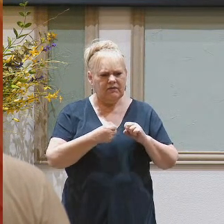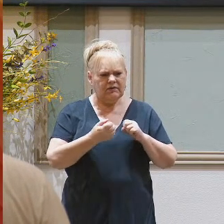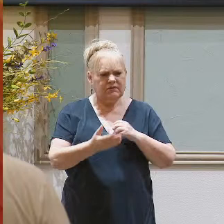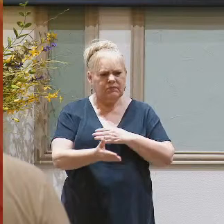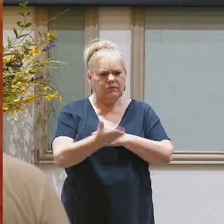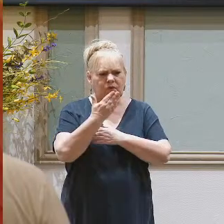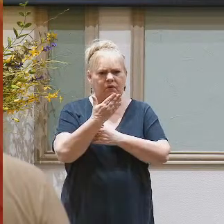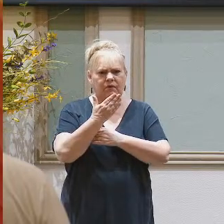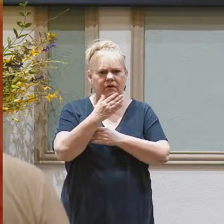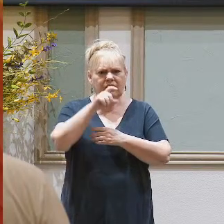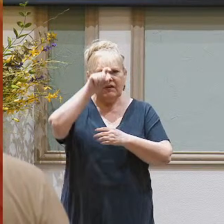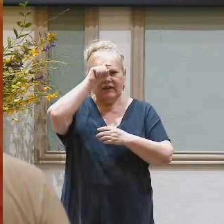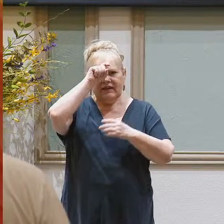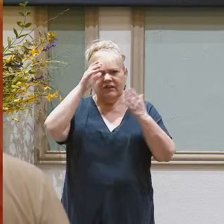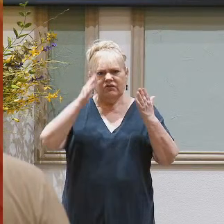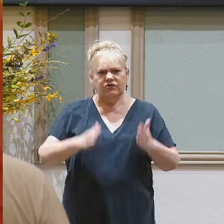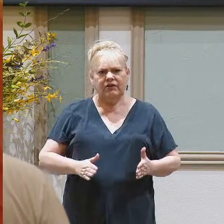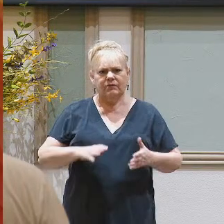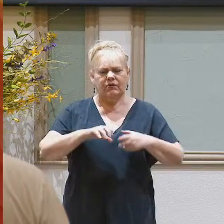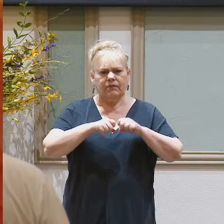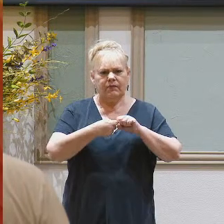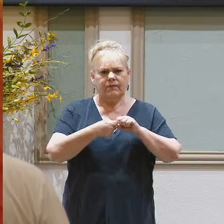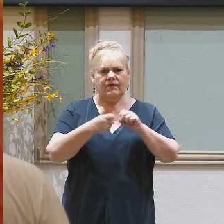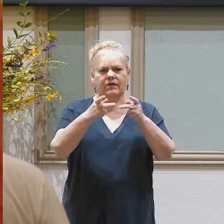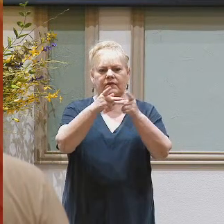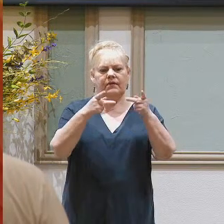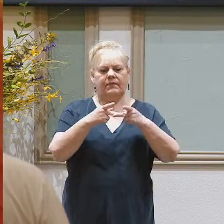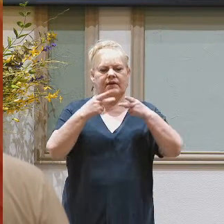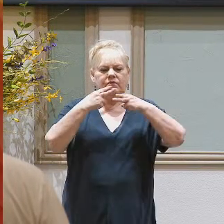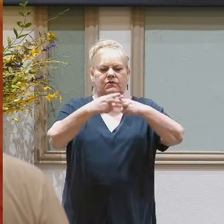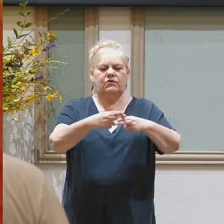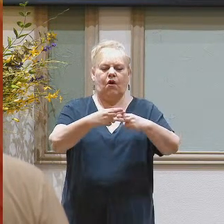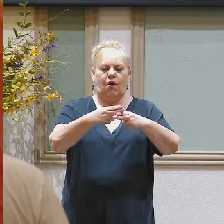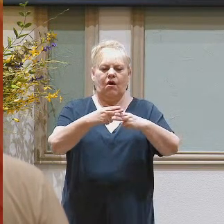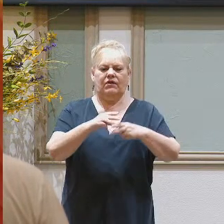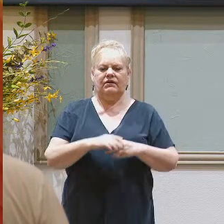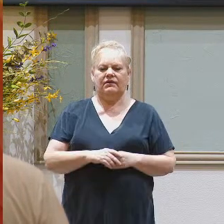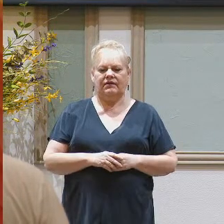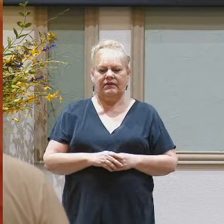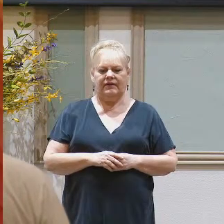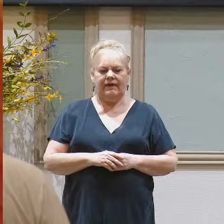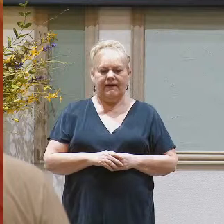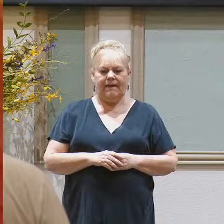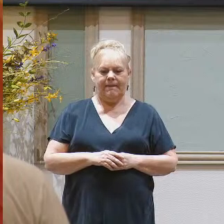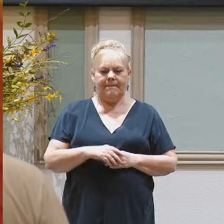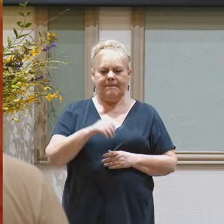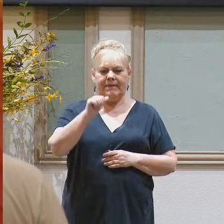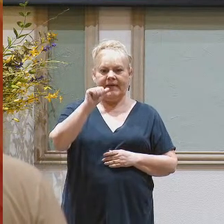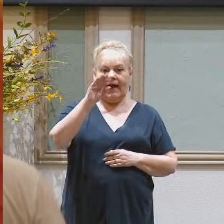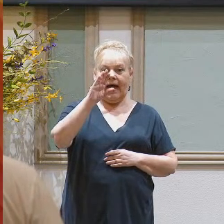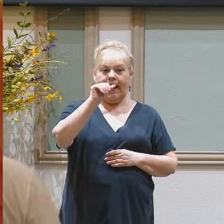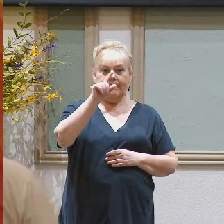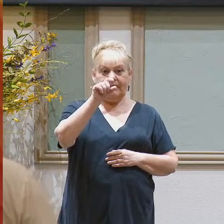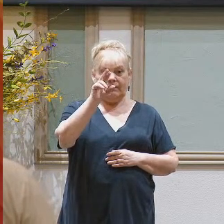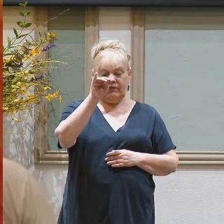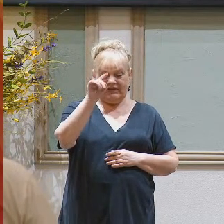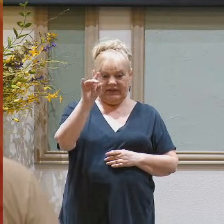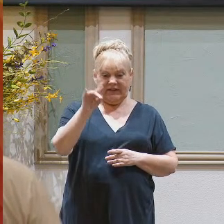by the Egyptians. Therefore, the place was named Abel-Mizereem.